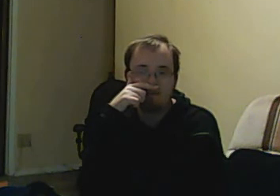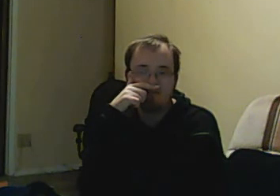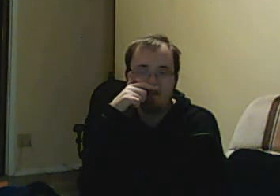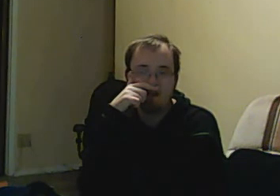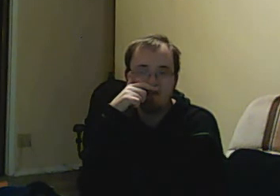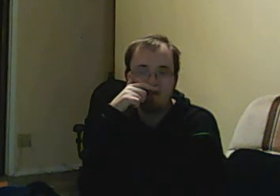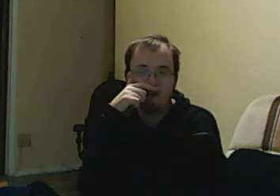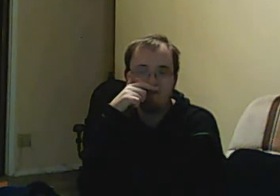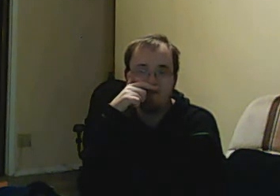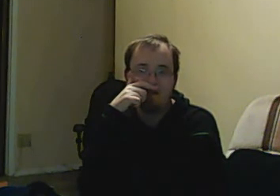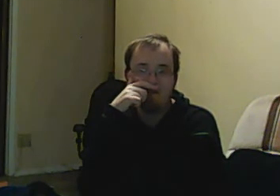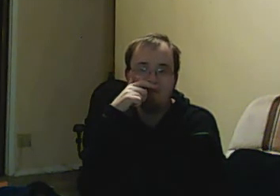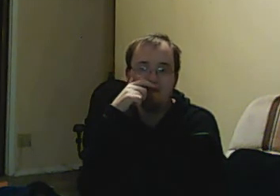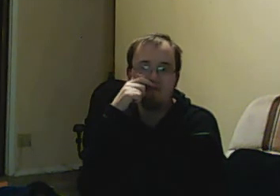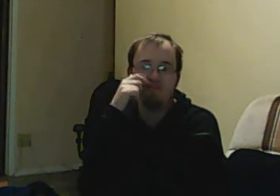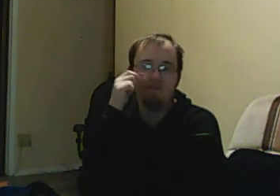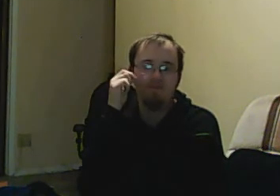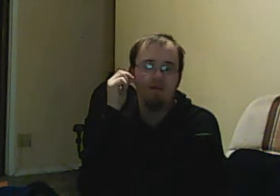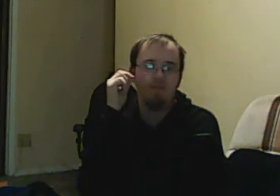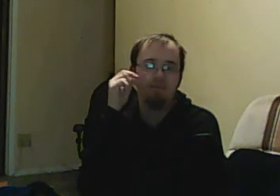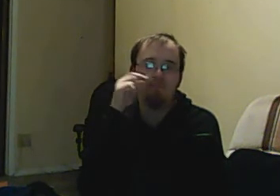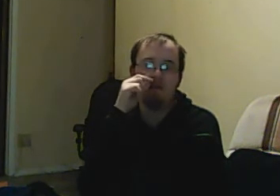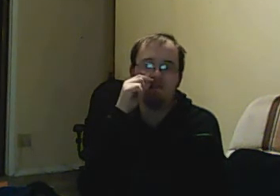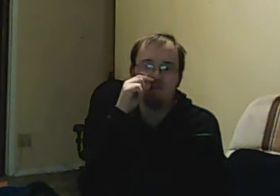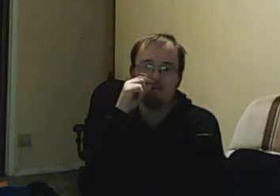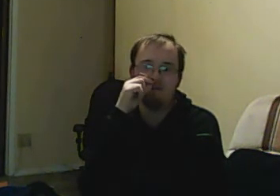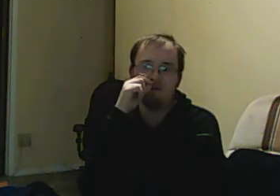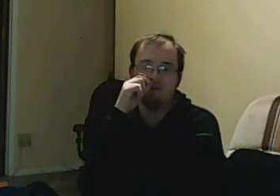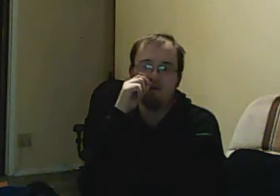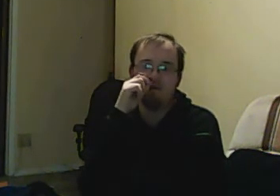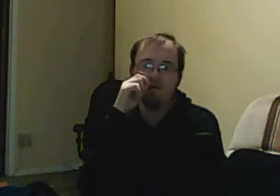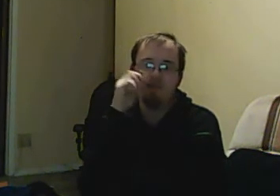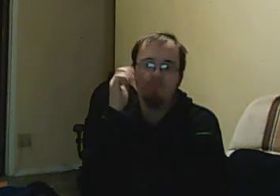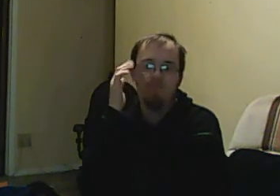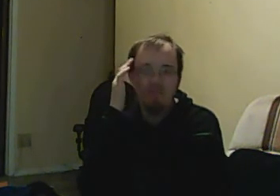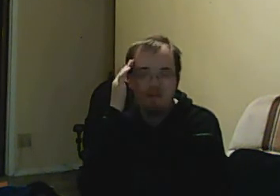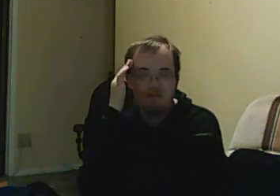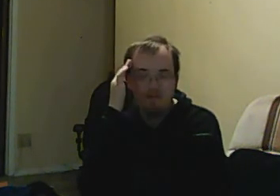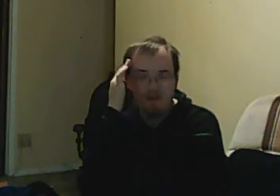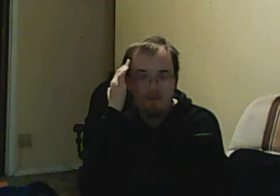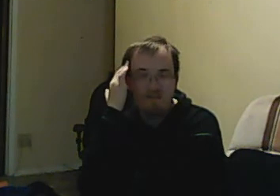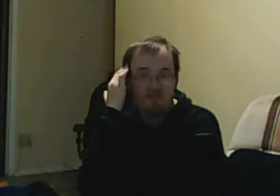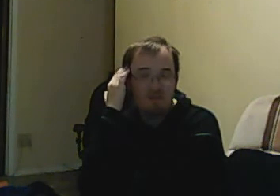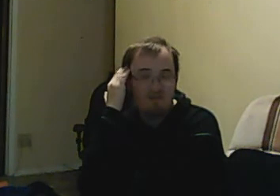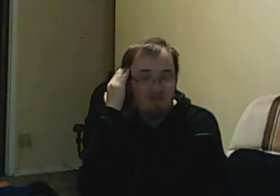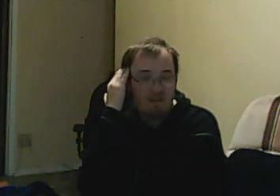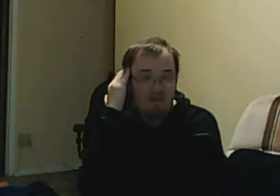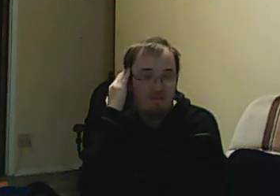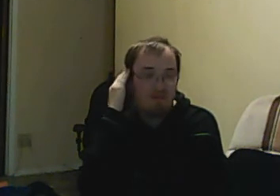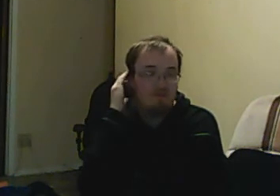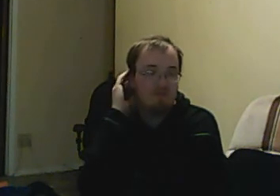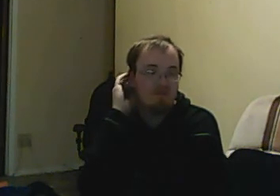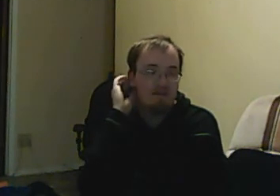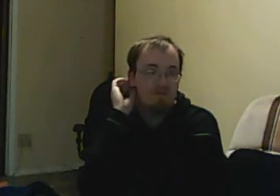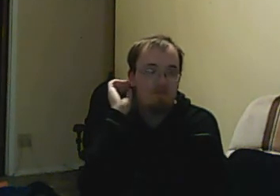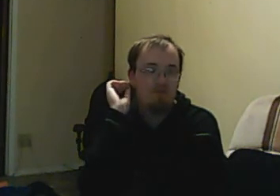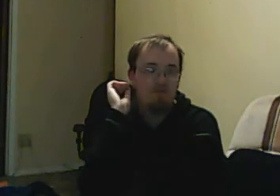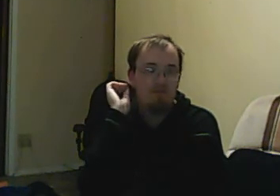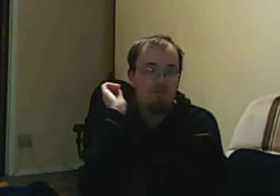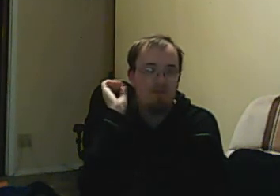after three actors, I would run the scene with them and polish it. But then I made the choice to rehearse them individually and give them their notes. Let them